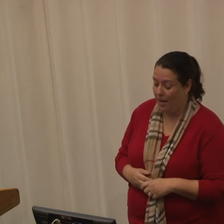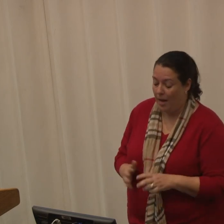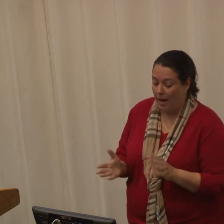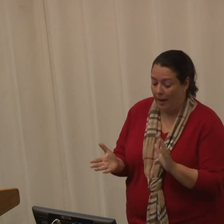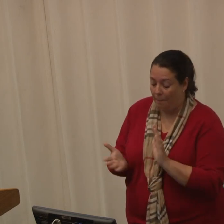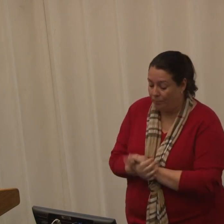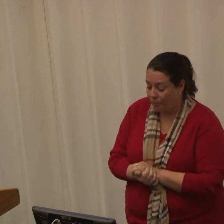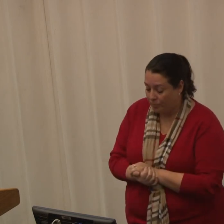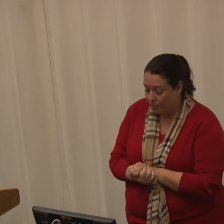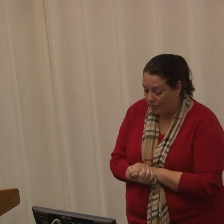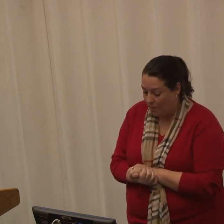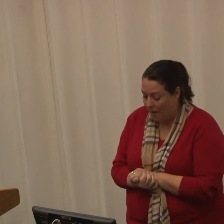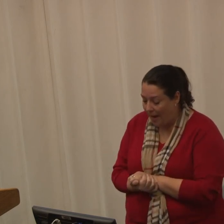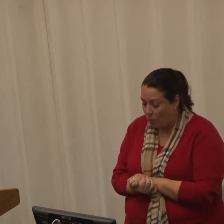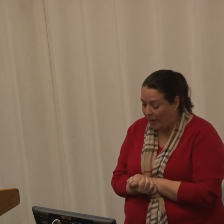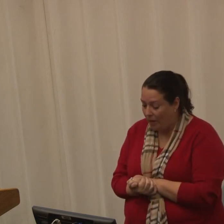this stuff.